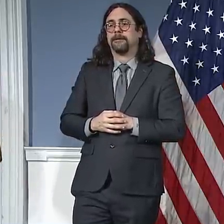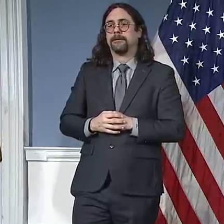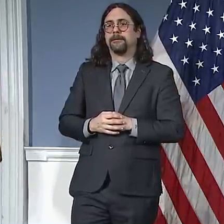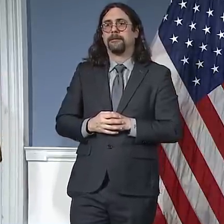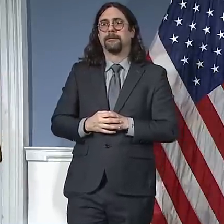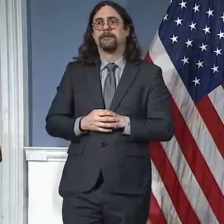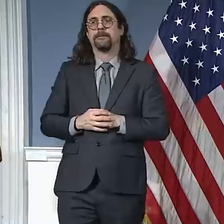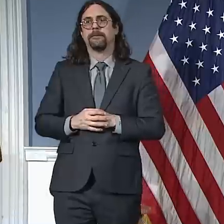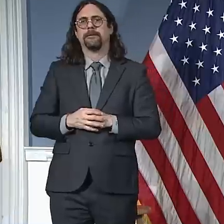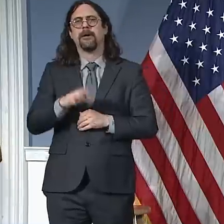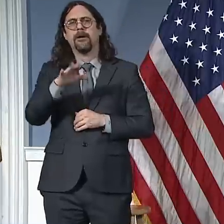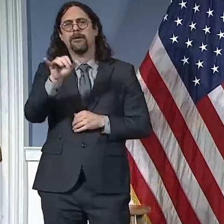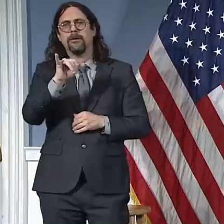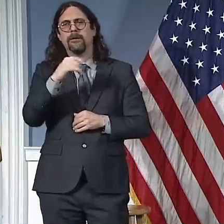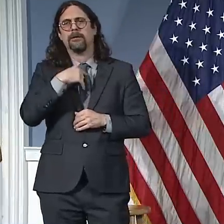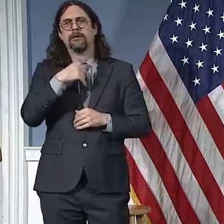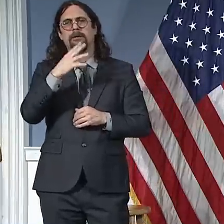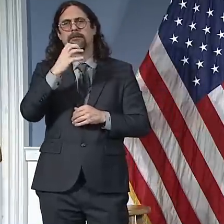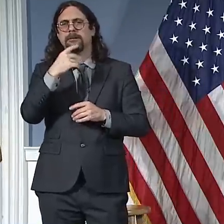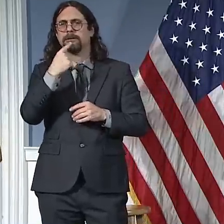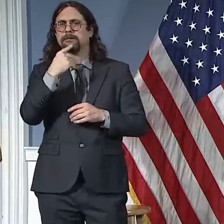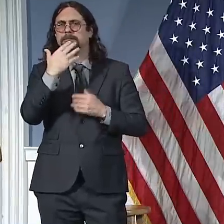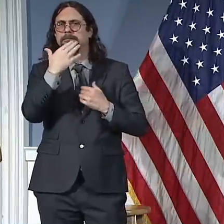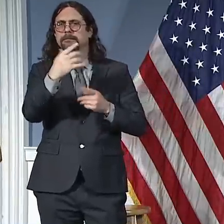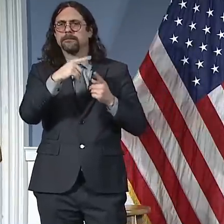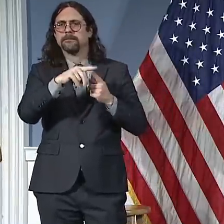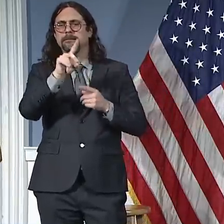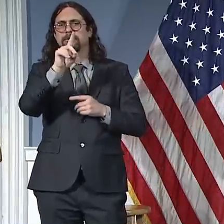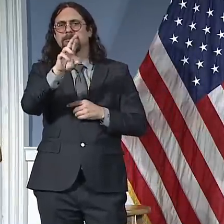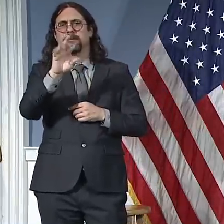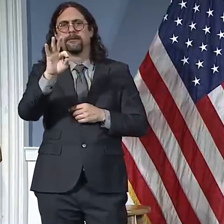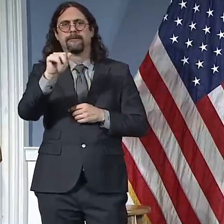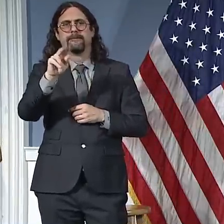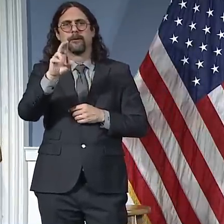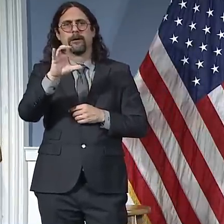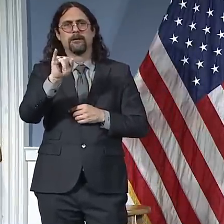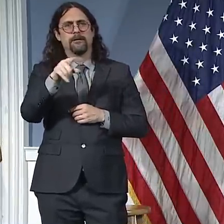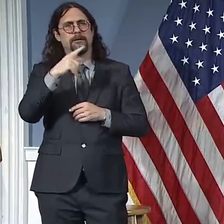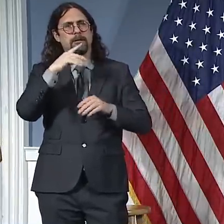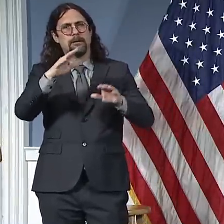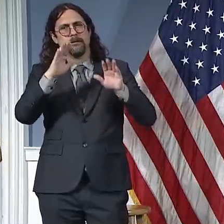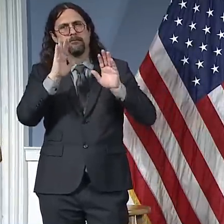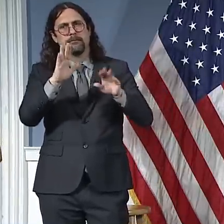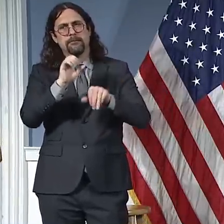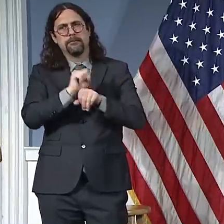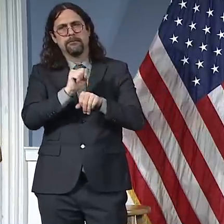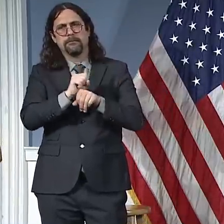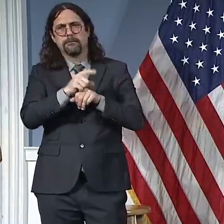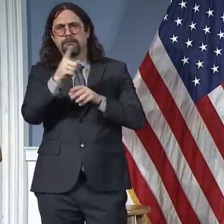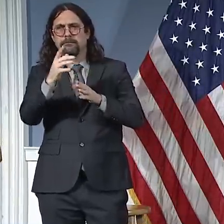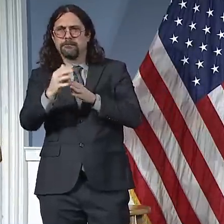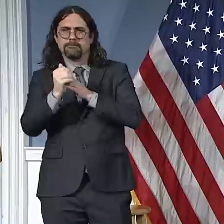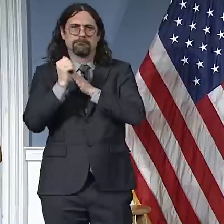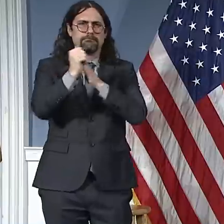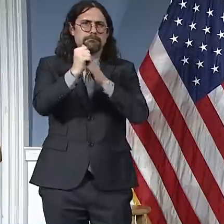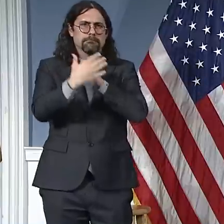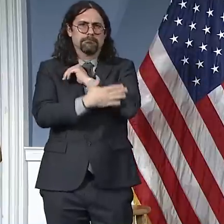this crisis leading this country with the best information and guidance on how to address coronavirus.